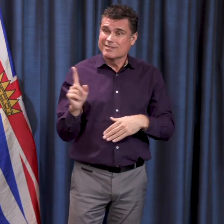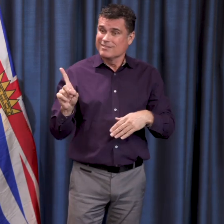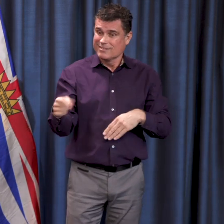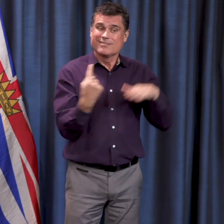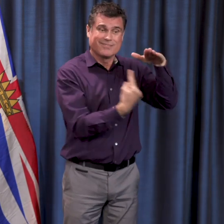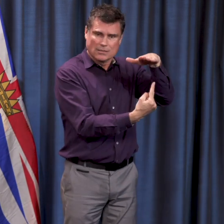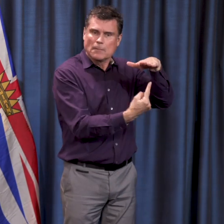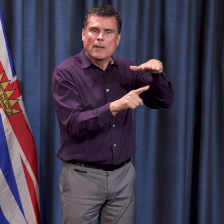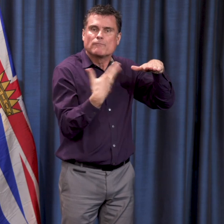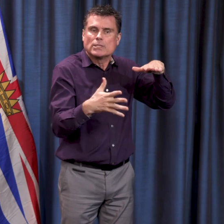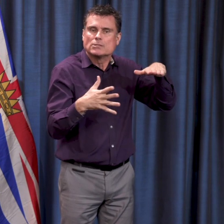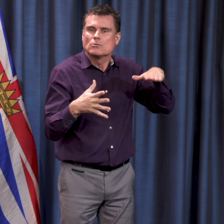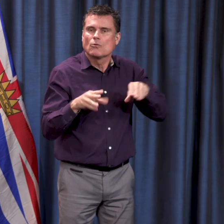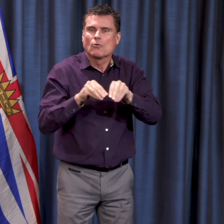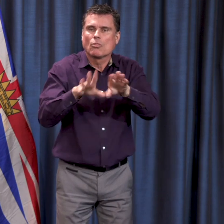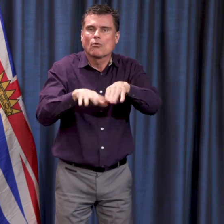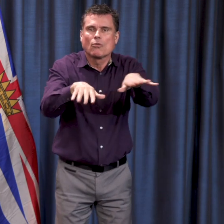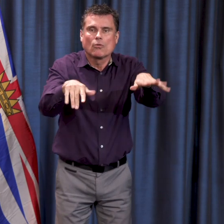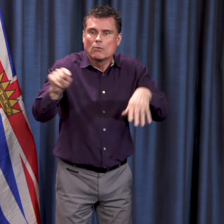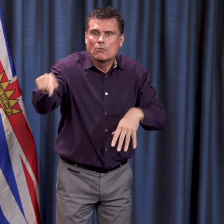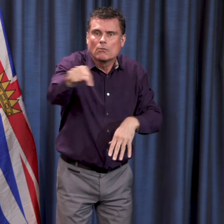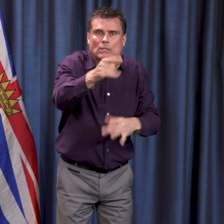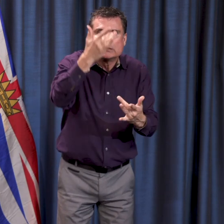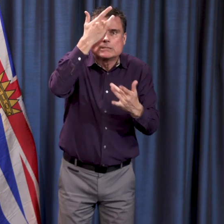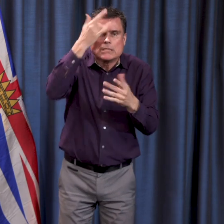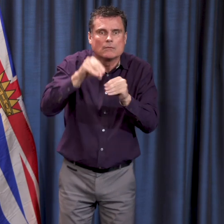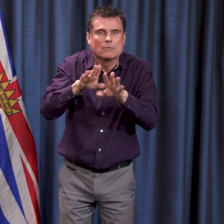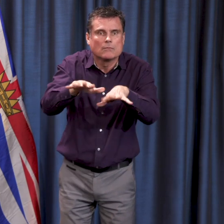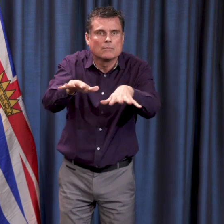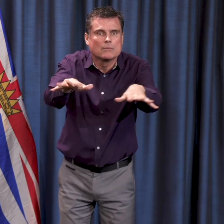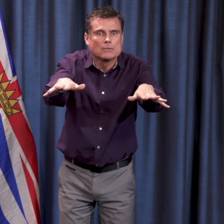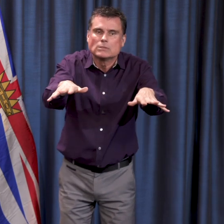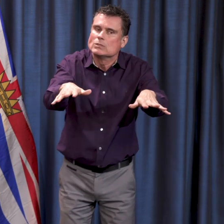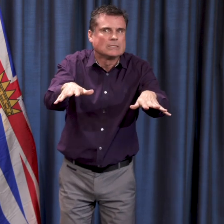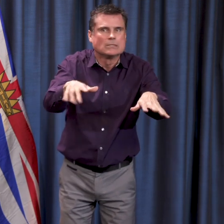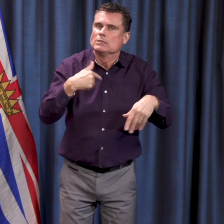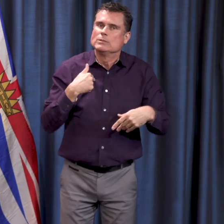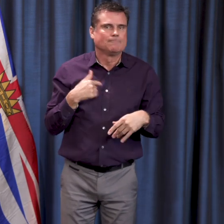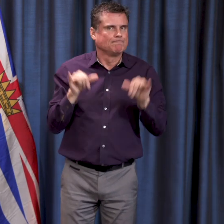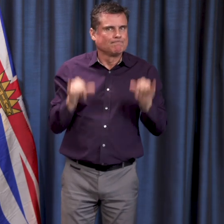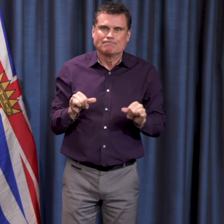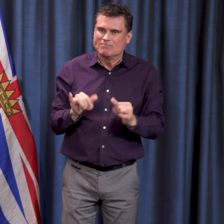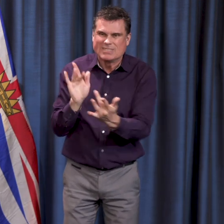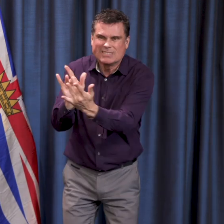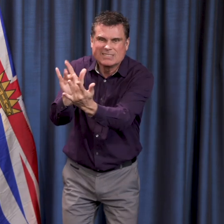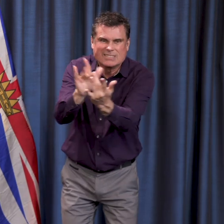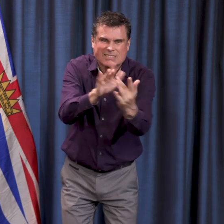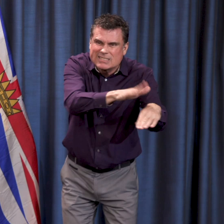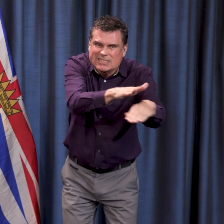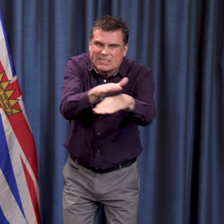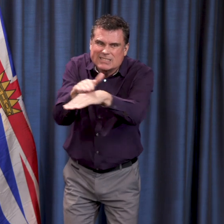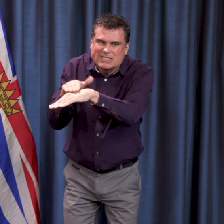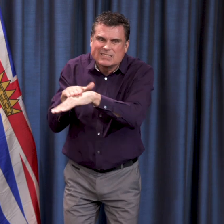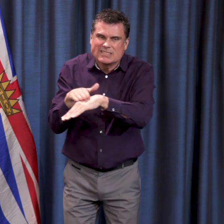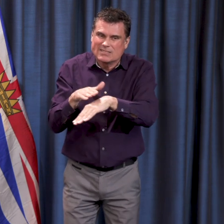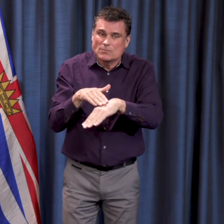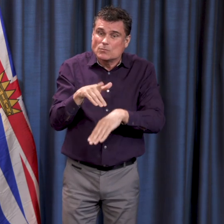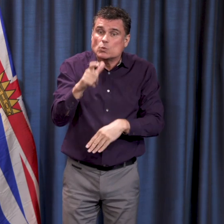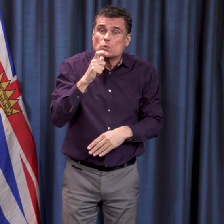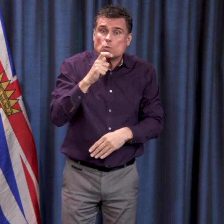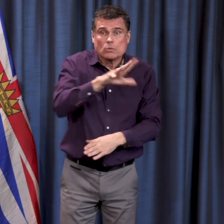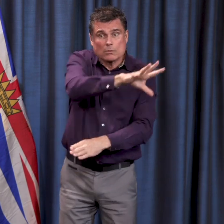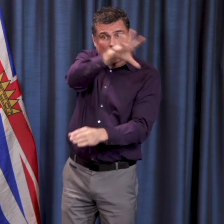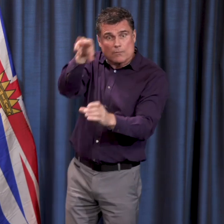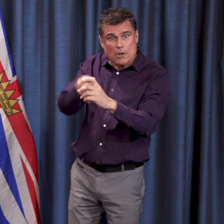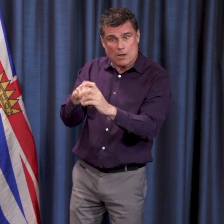advised them all, everybody who had attended, to self-isolate, not just to monitor themselves for symptoms. And a